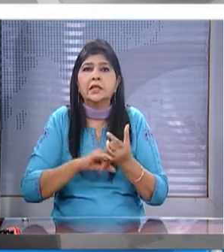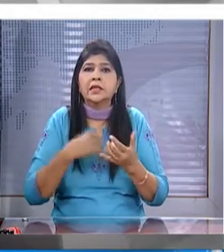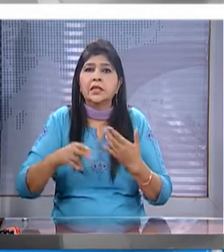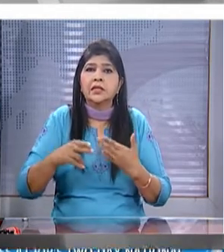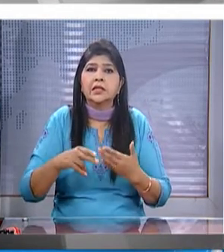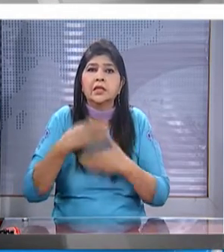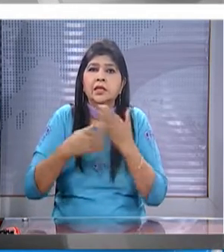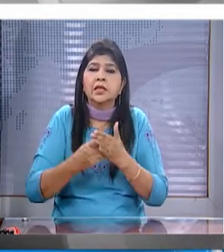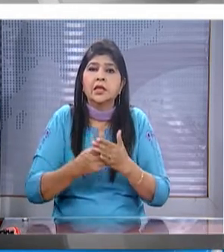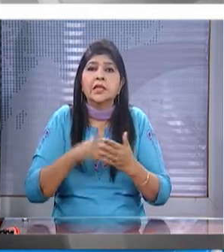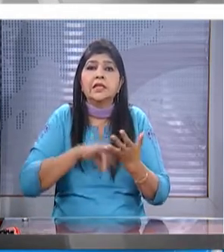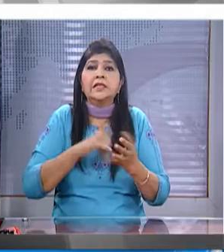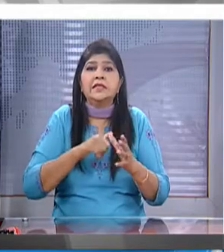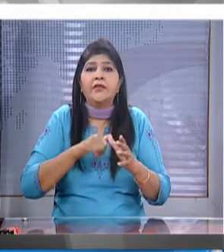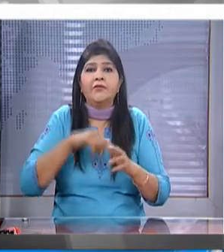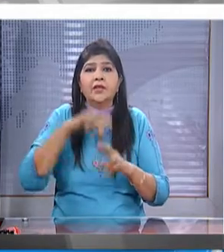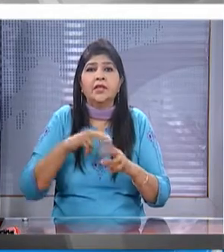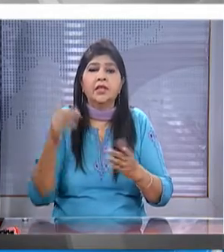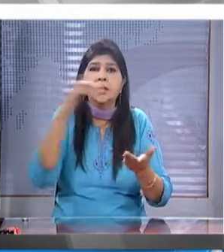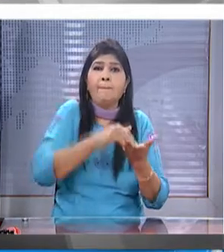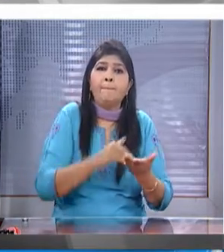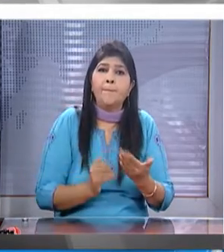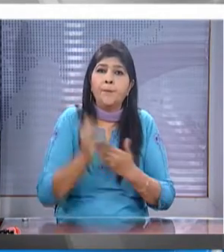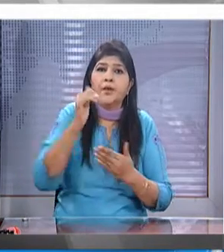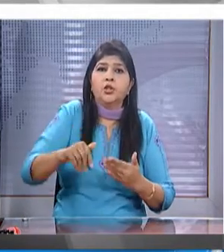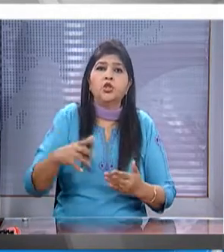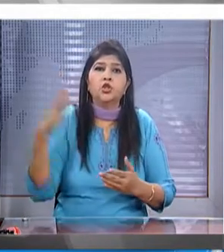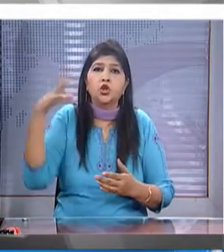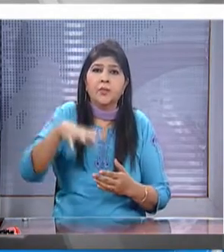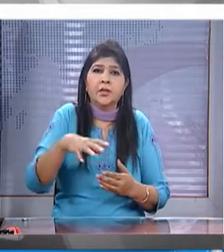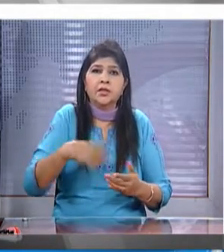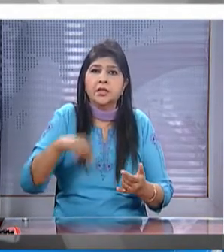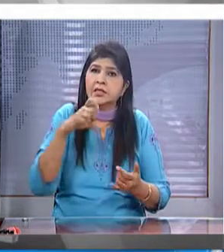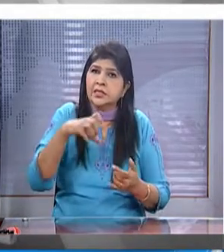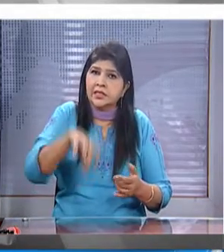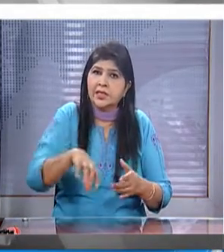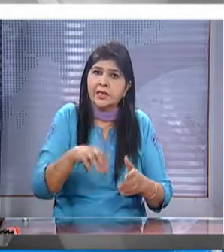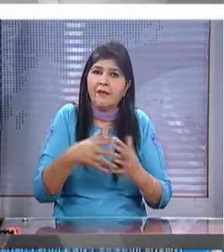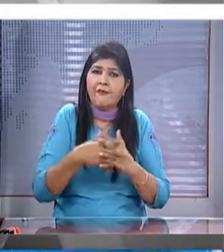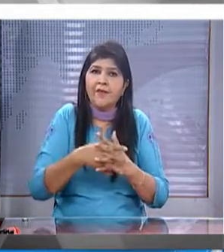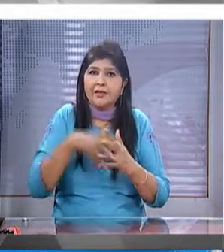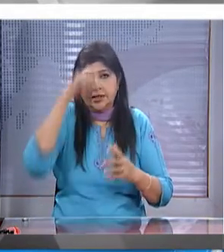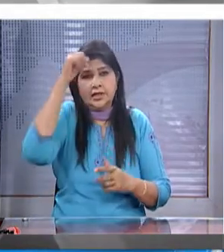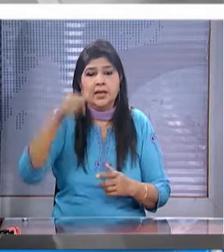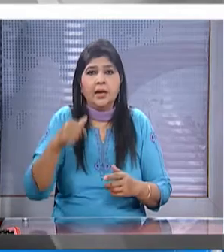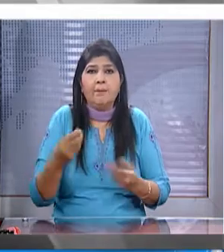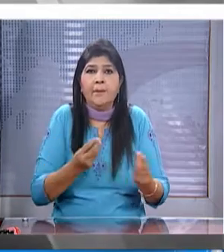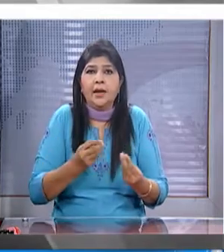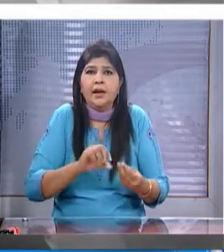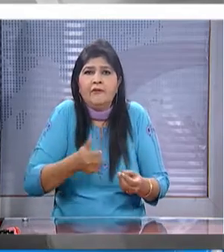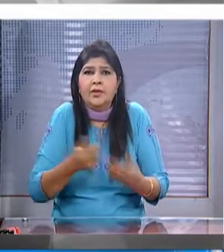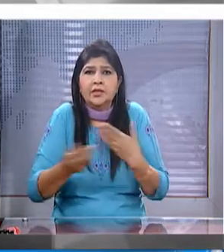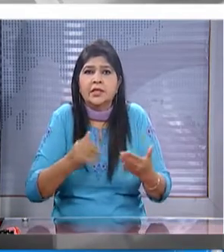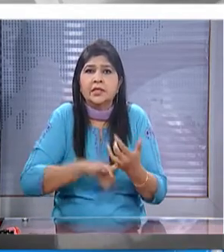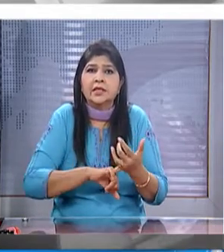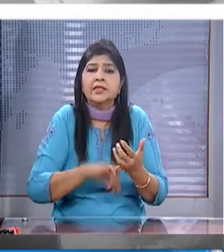contention that the saffron surge had reached its peak with its domination of central and west india and maiden wins